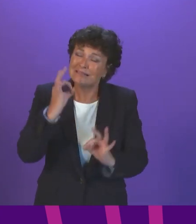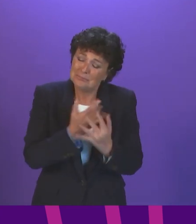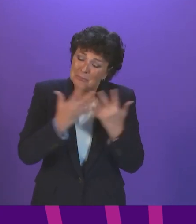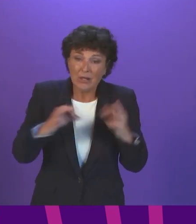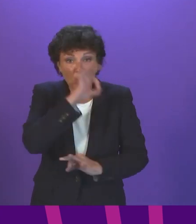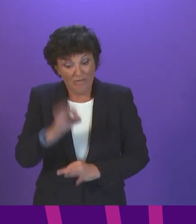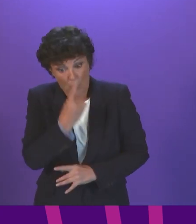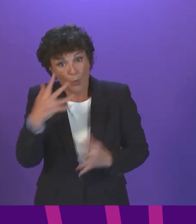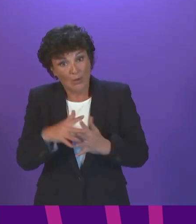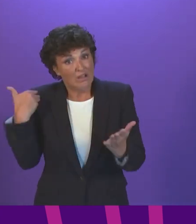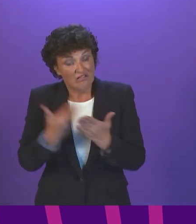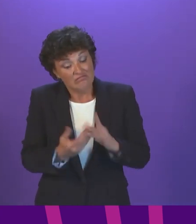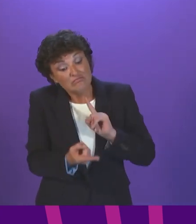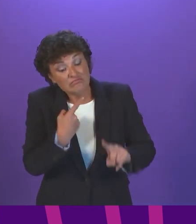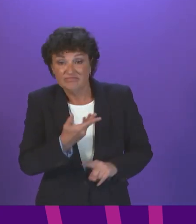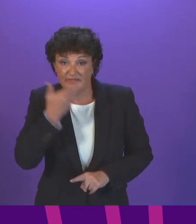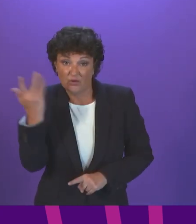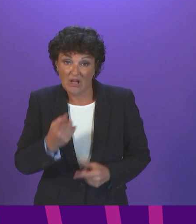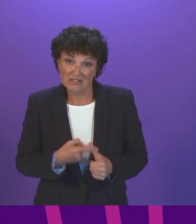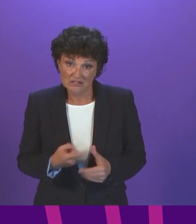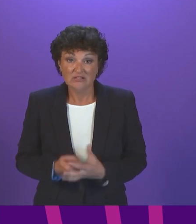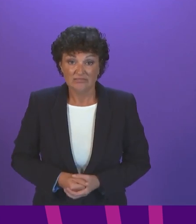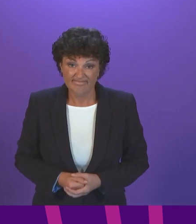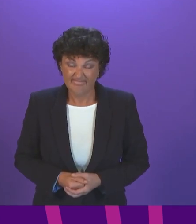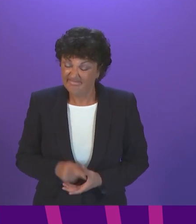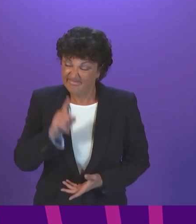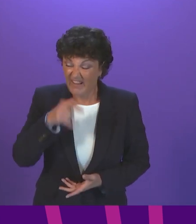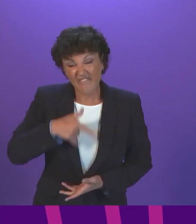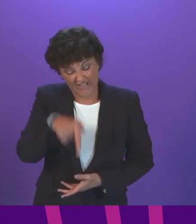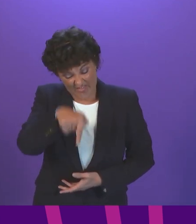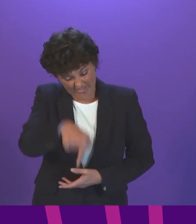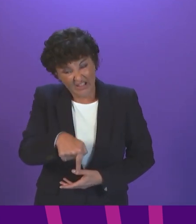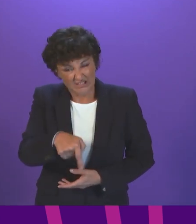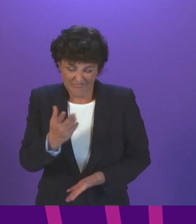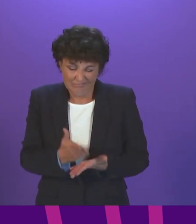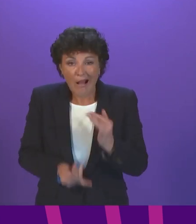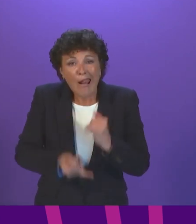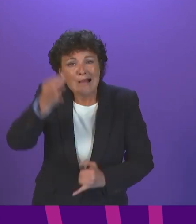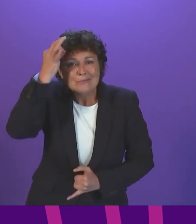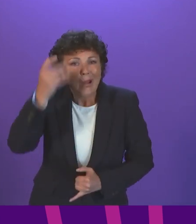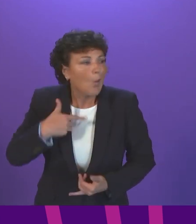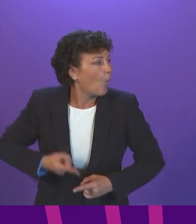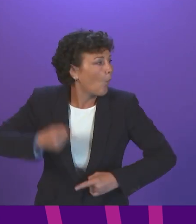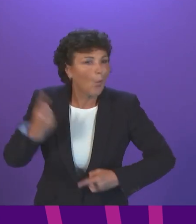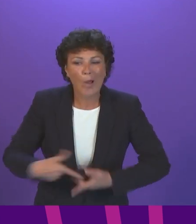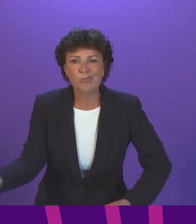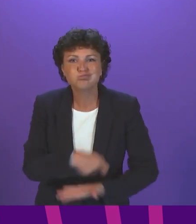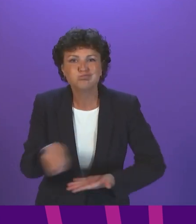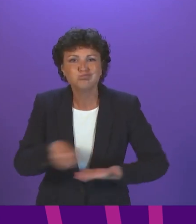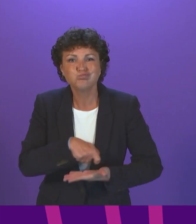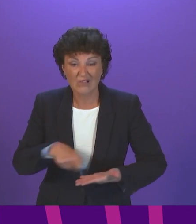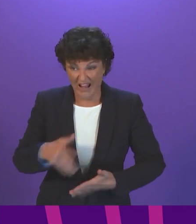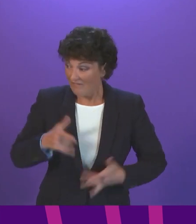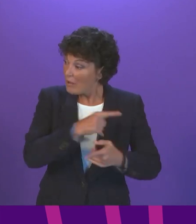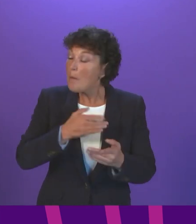and have received no answers. This is clearly a last-minute rush job, and the more businesses hear about the